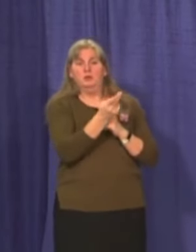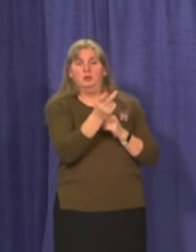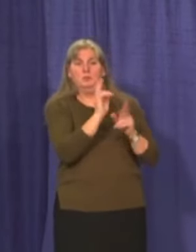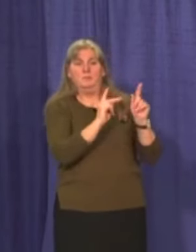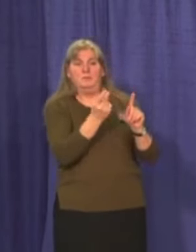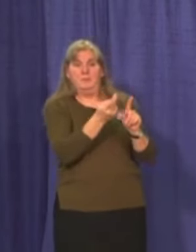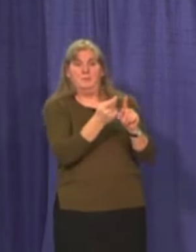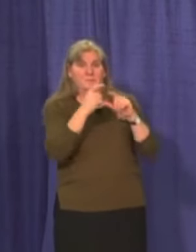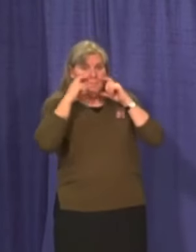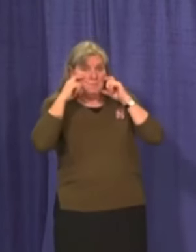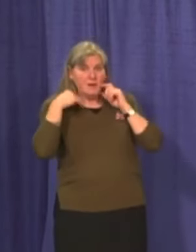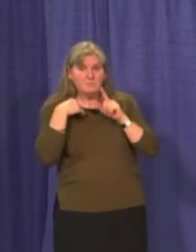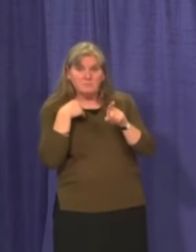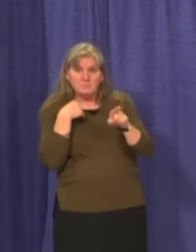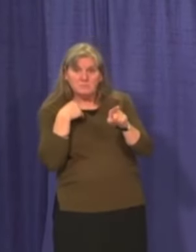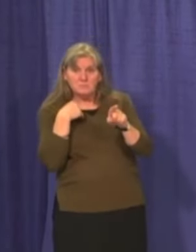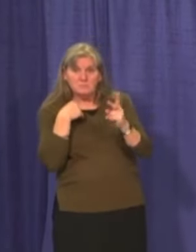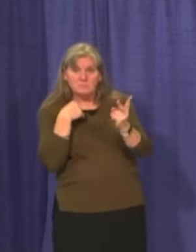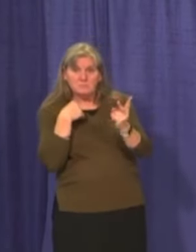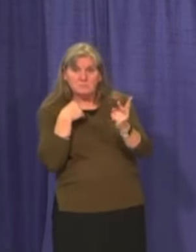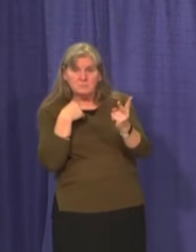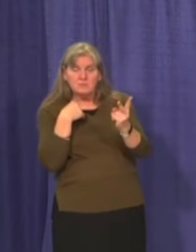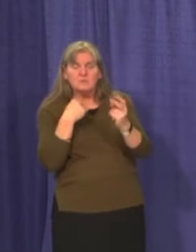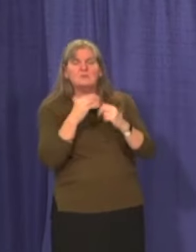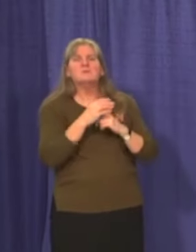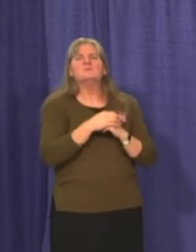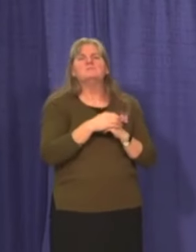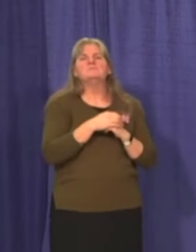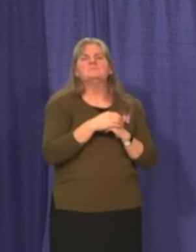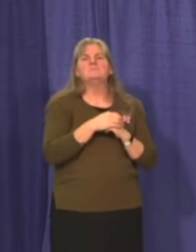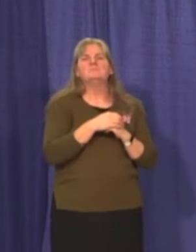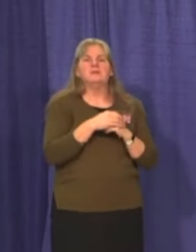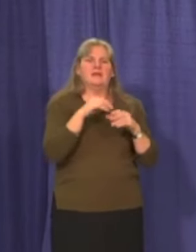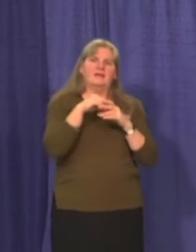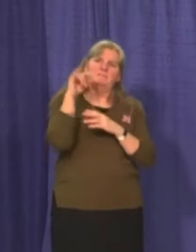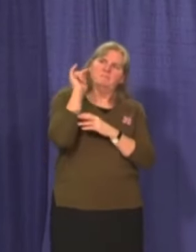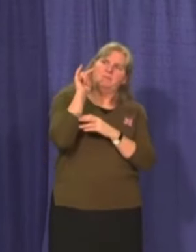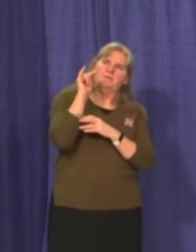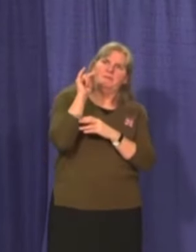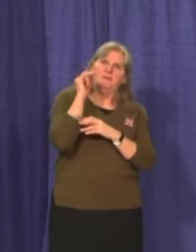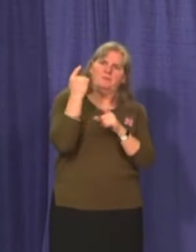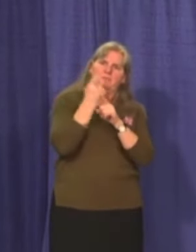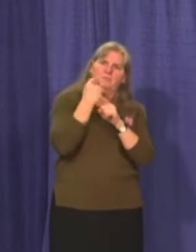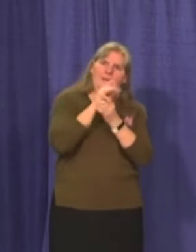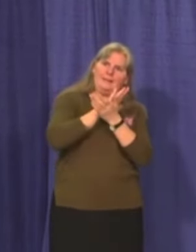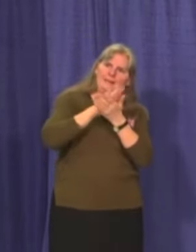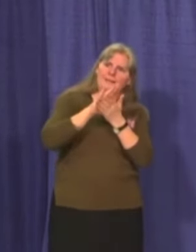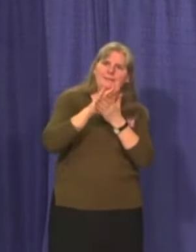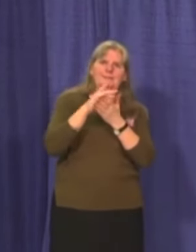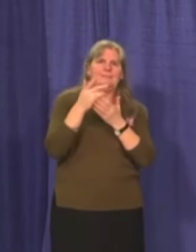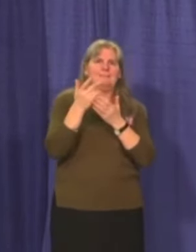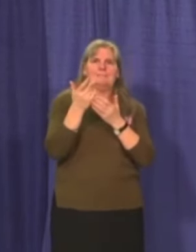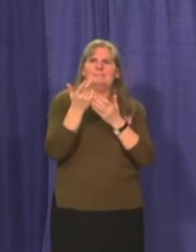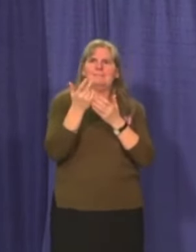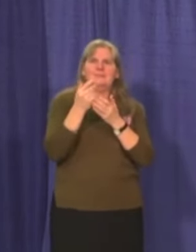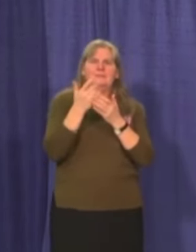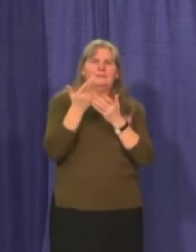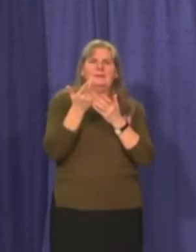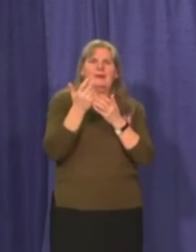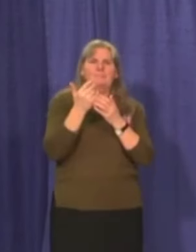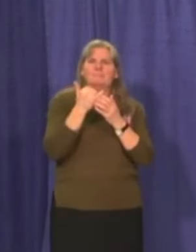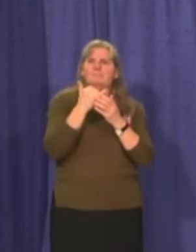have, have masks? Um, within the, within the flight, were protocols maintained? Was, was there any possible breach